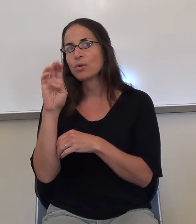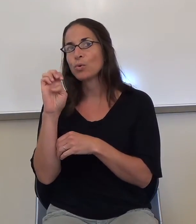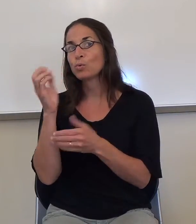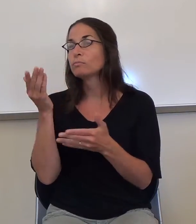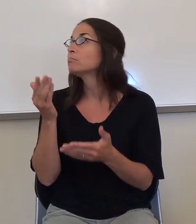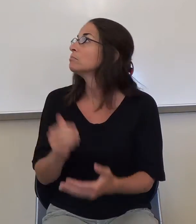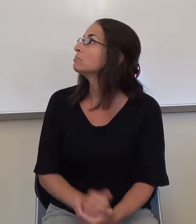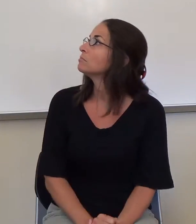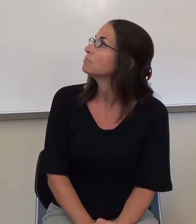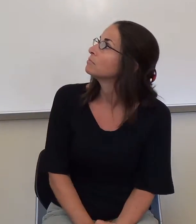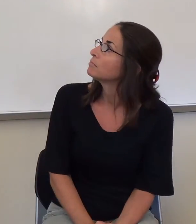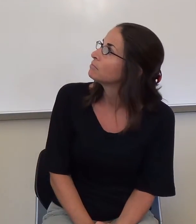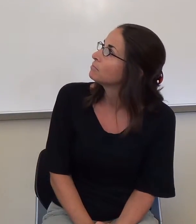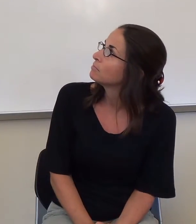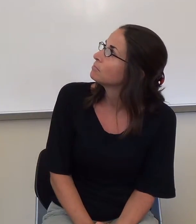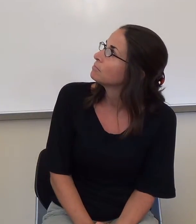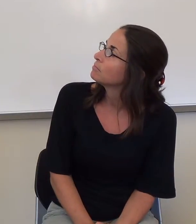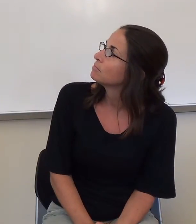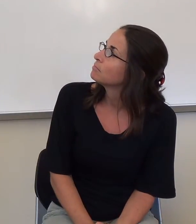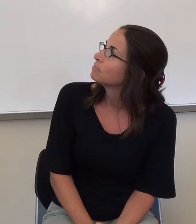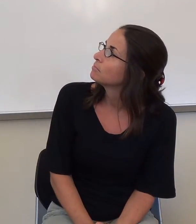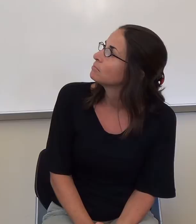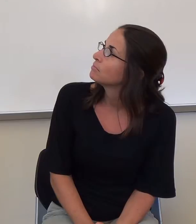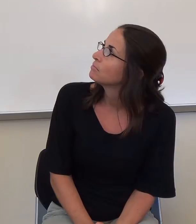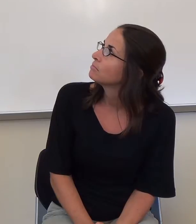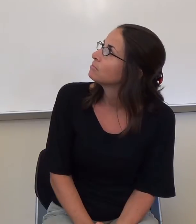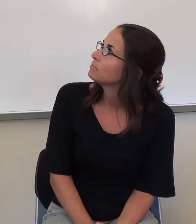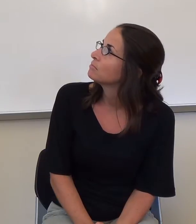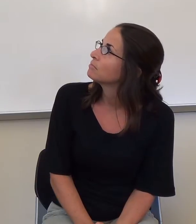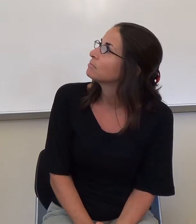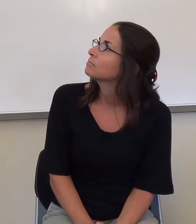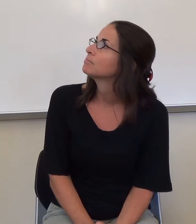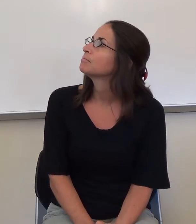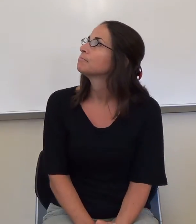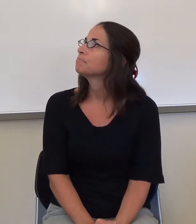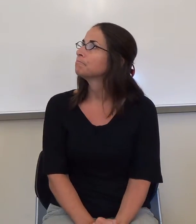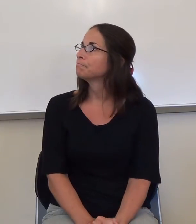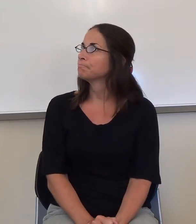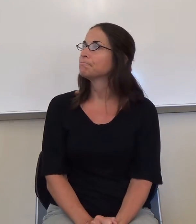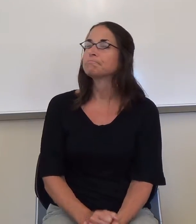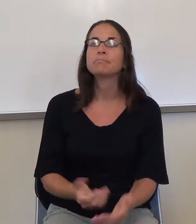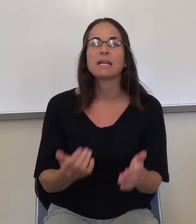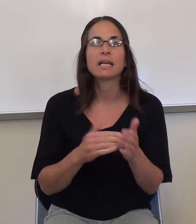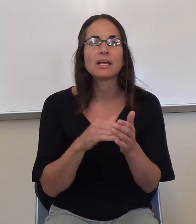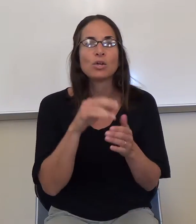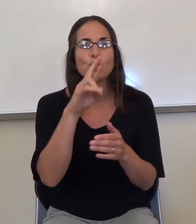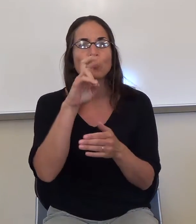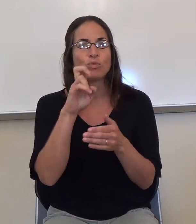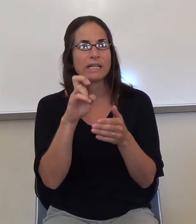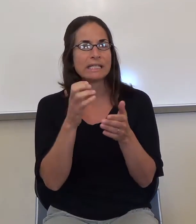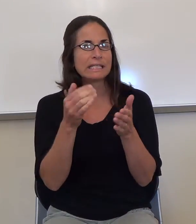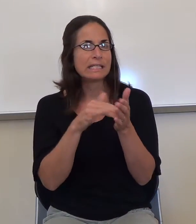So, restatement clues basically deal with